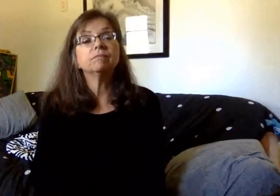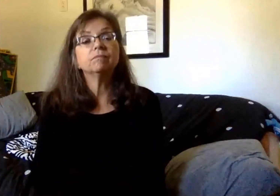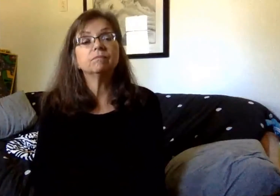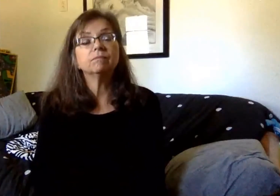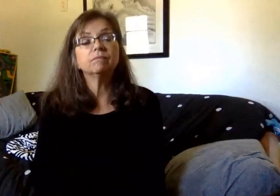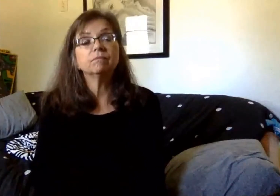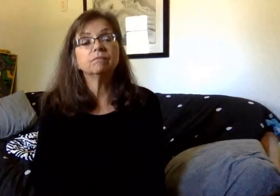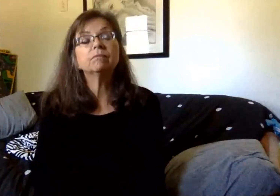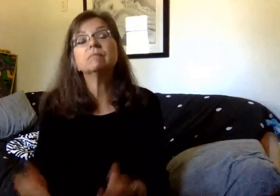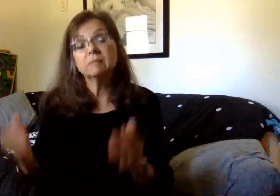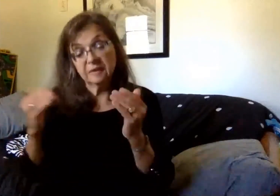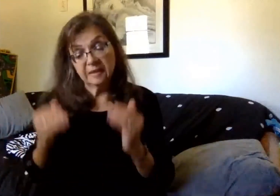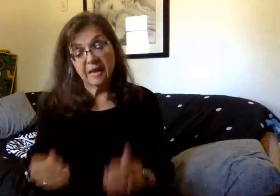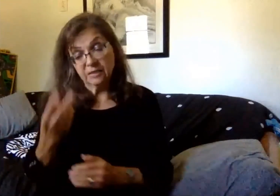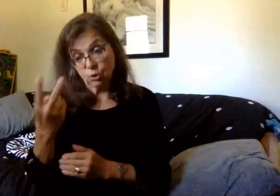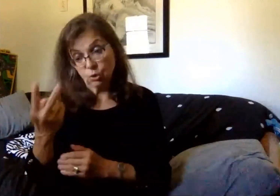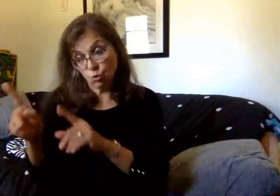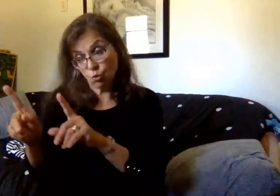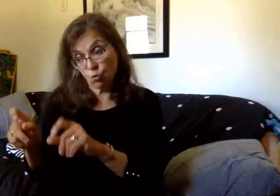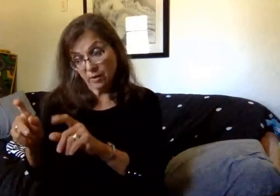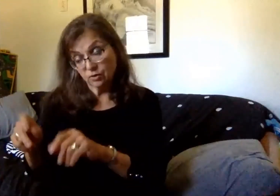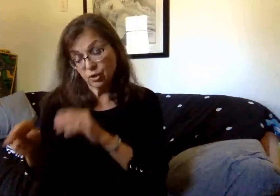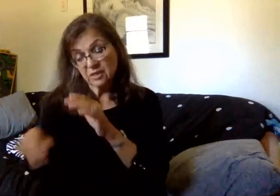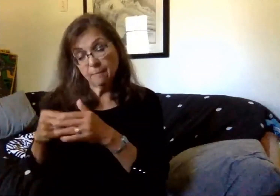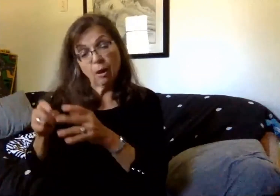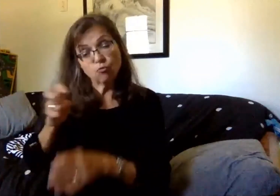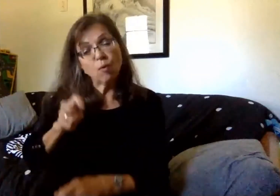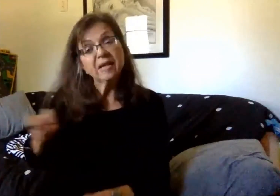Next up, we have two questions on the transportation.